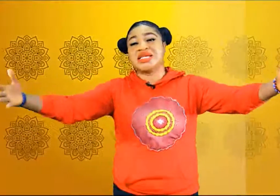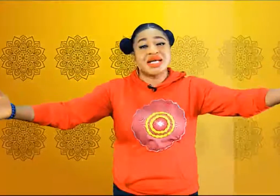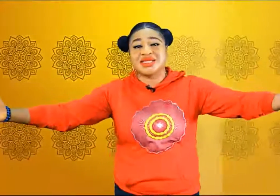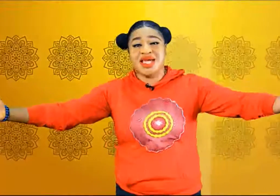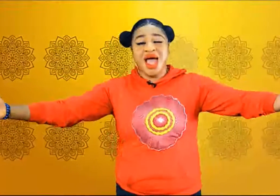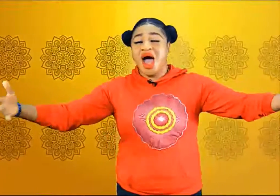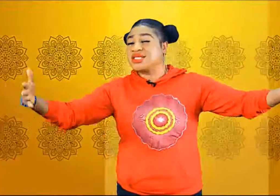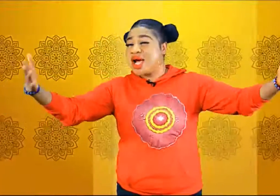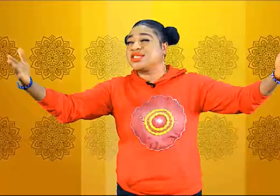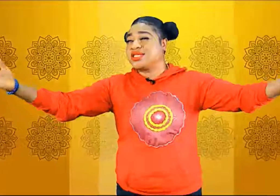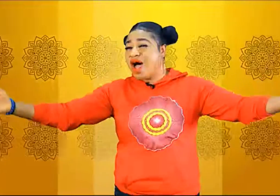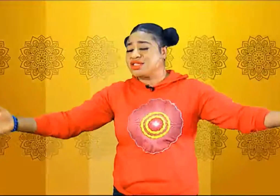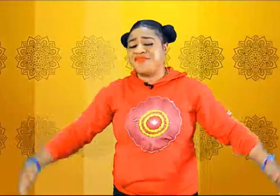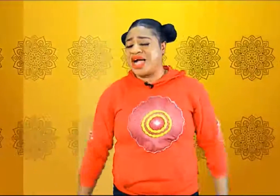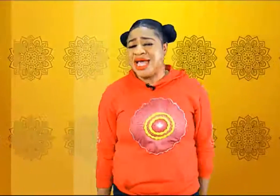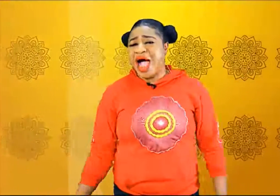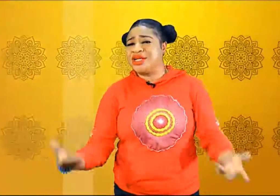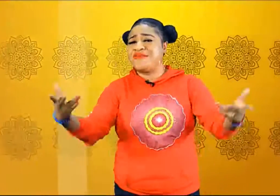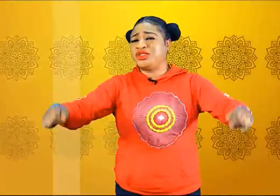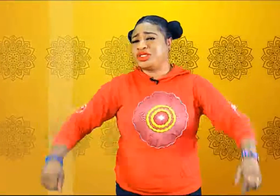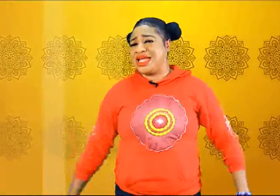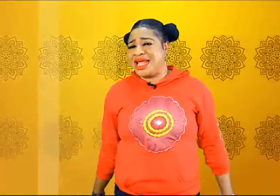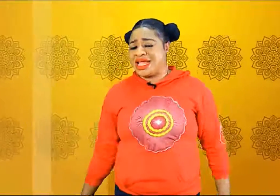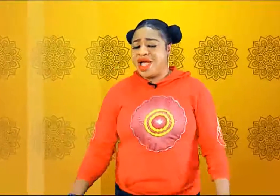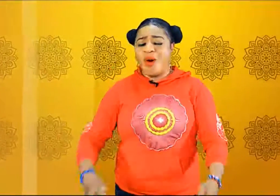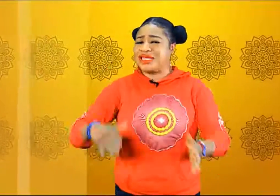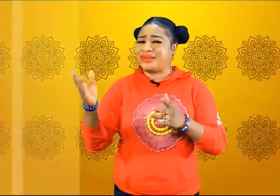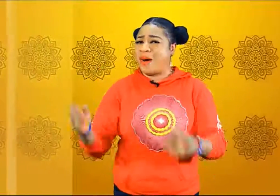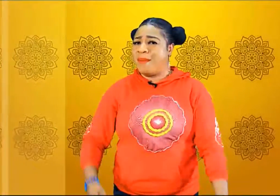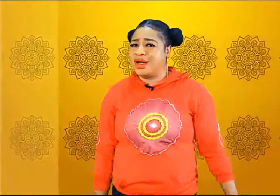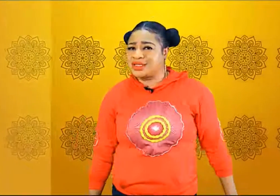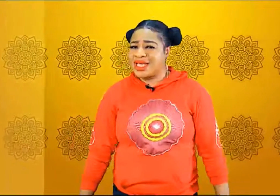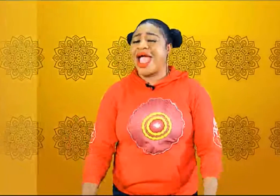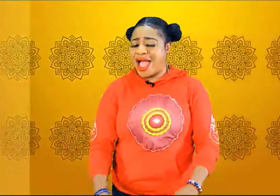hearty hearty hearty songs in fact i went to let you see lady what is it for one month yeah